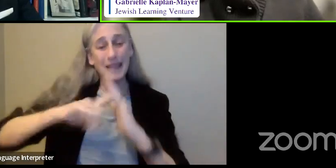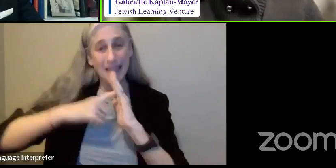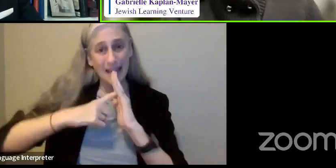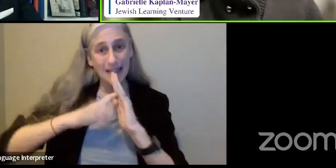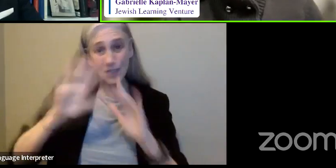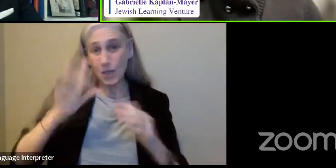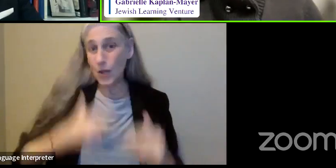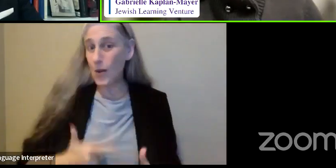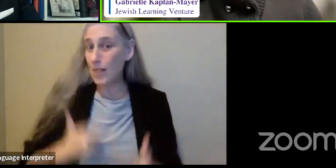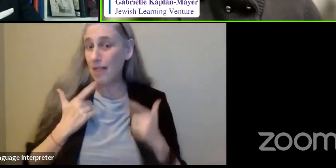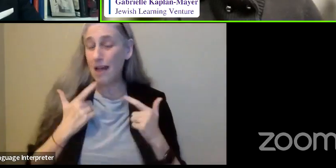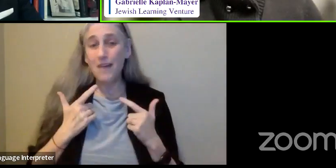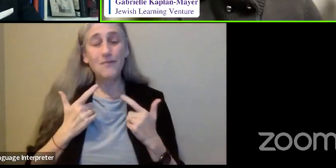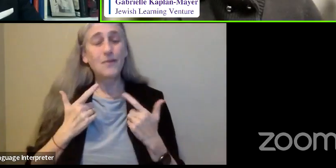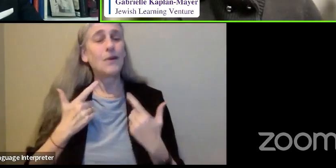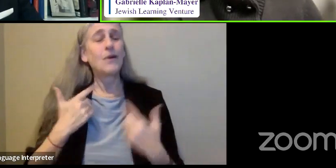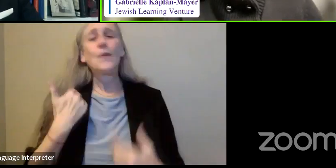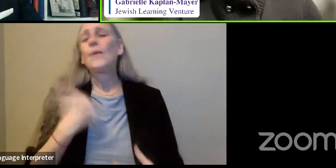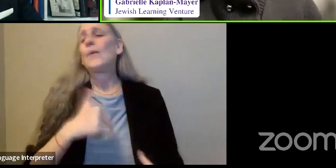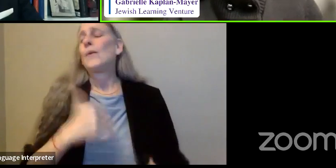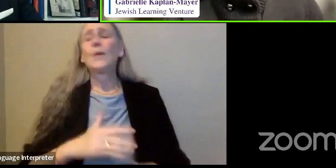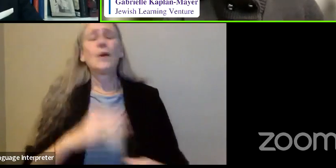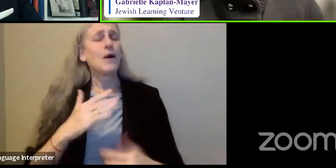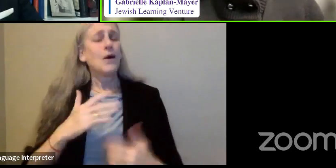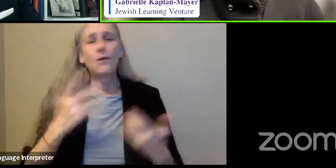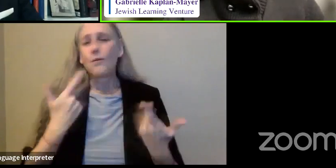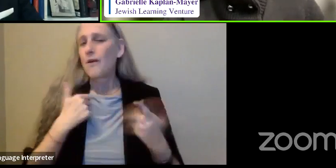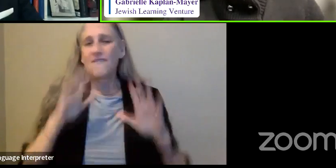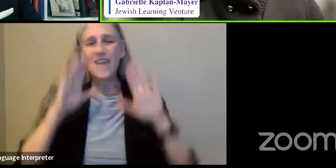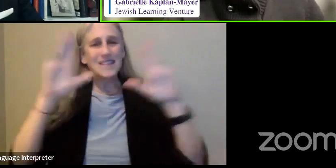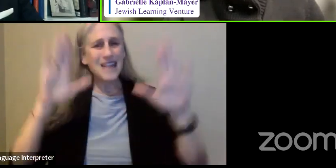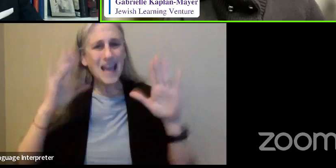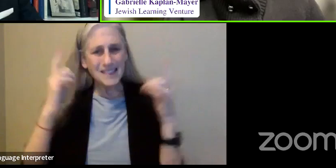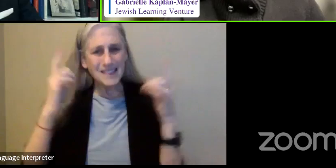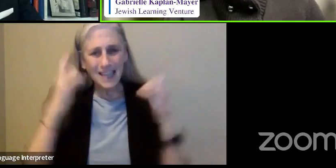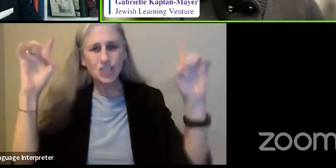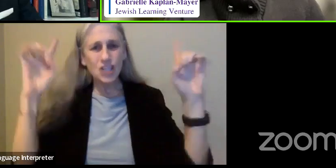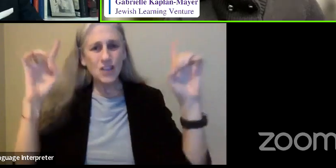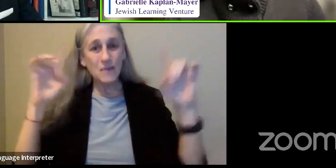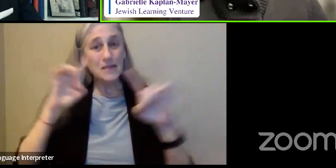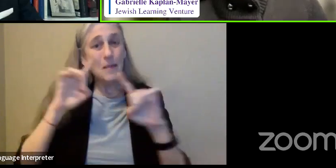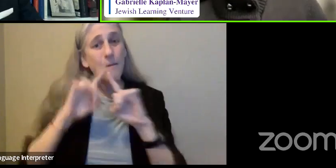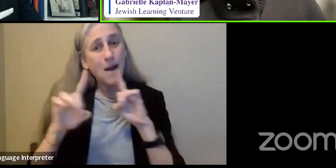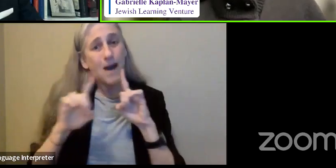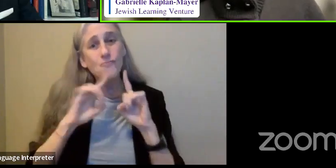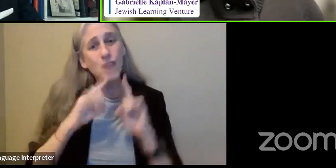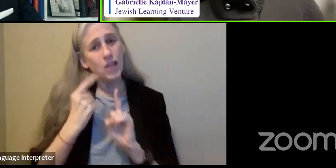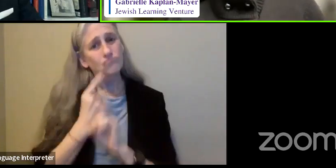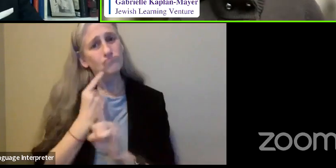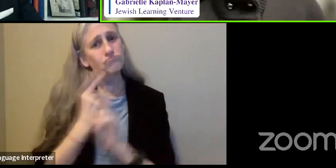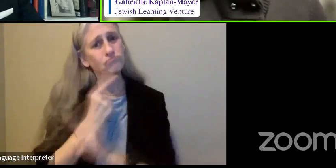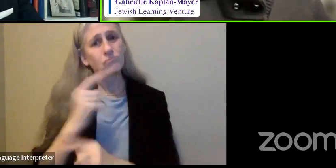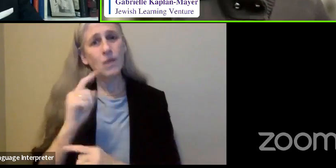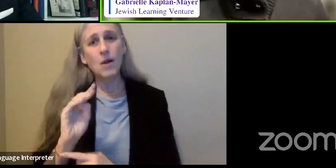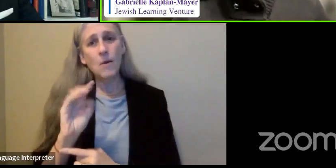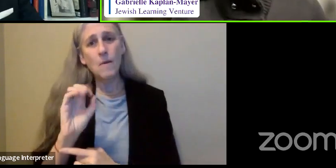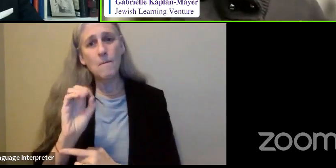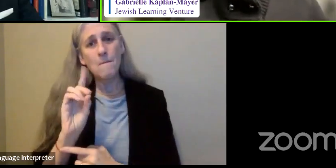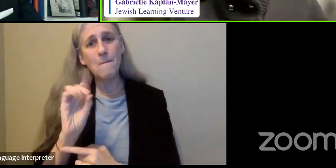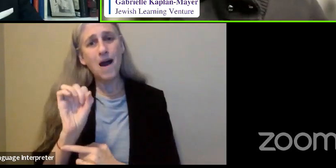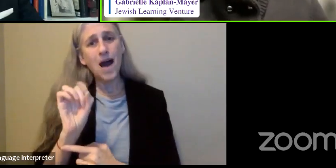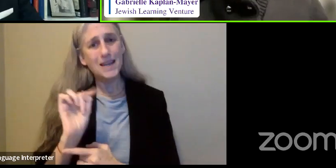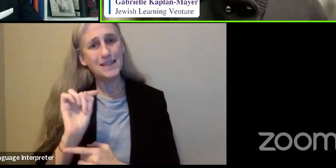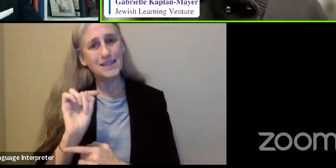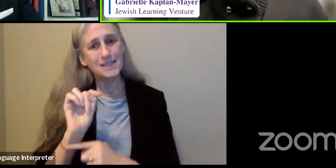life of exceptional achievement, but you had modest roots. Can you describe for us your